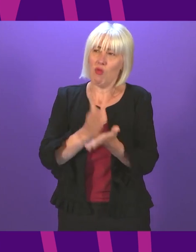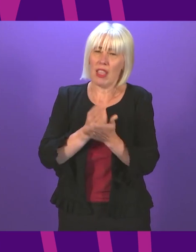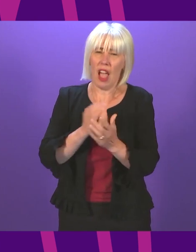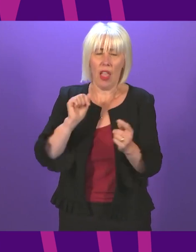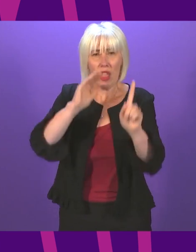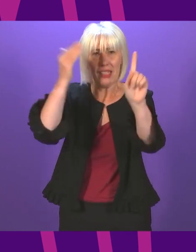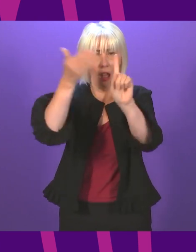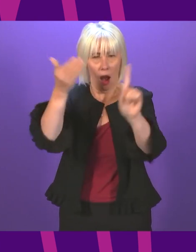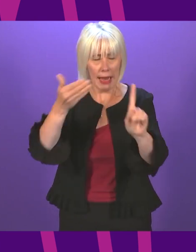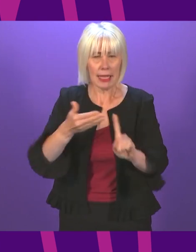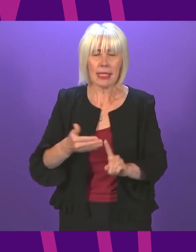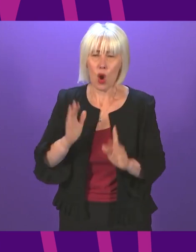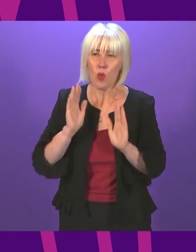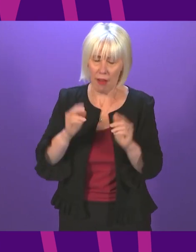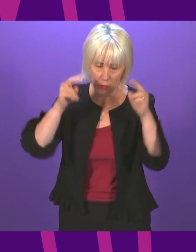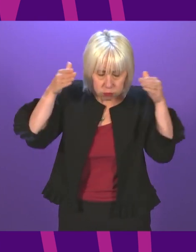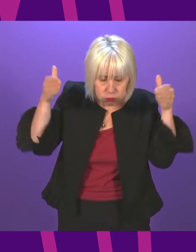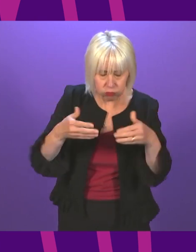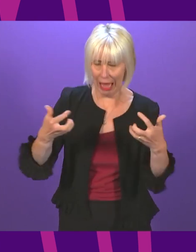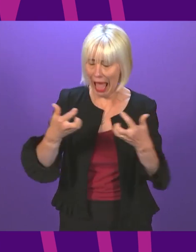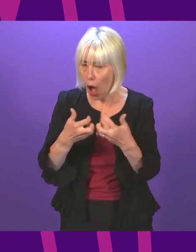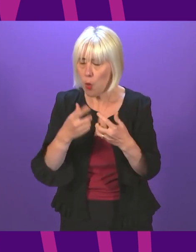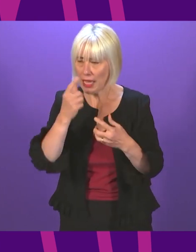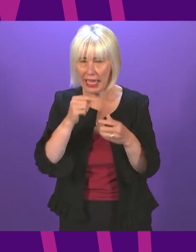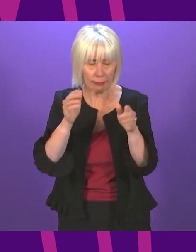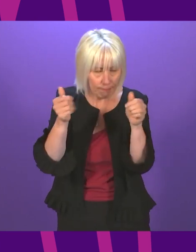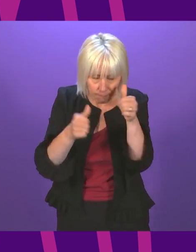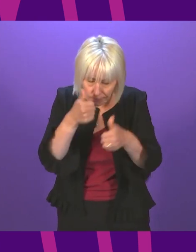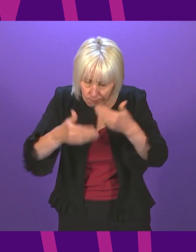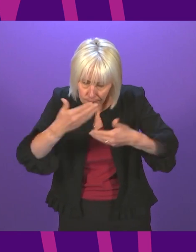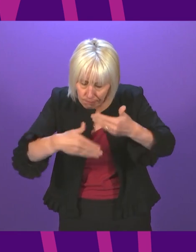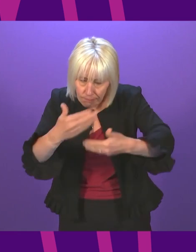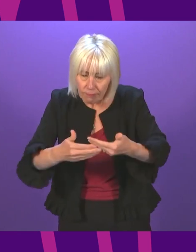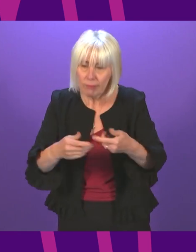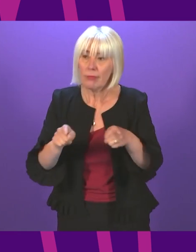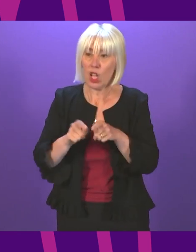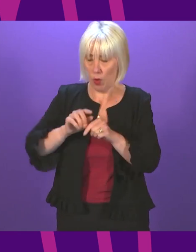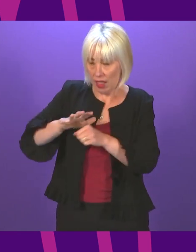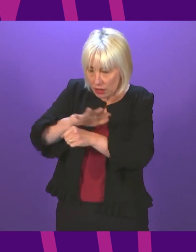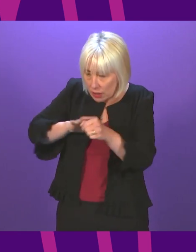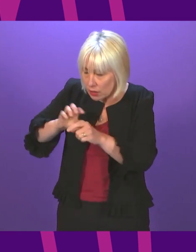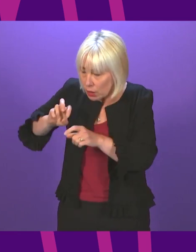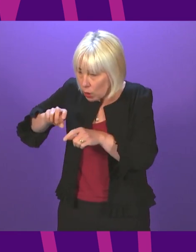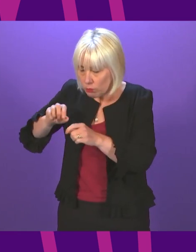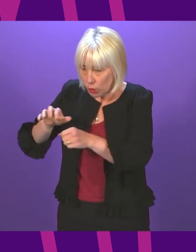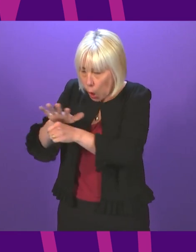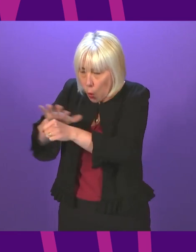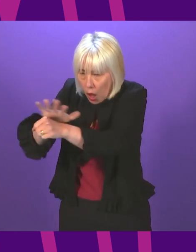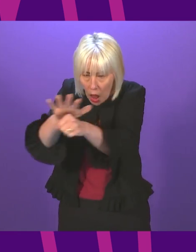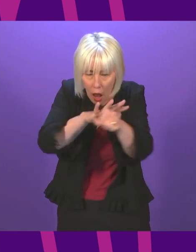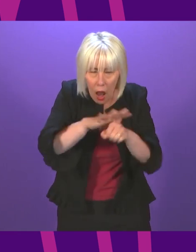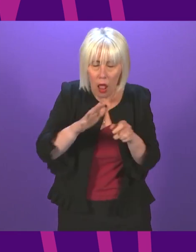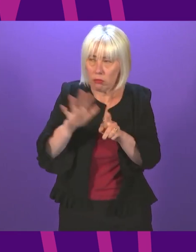targets, but also important to improving the environment in communities and neighbourhoods, the length and breadth of our country.